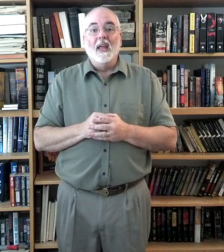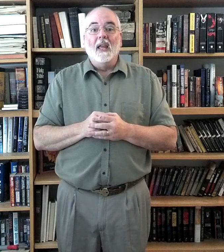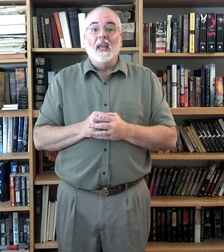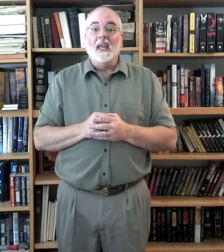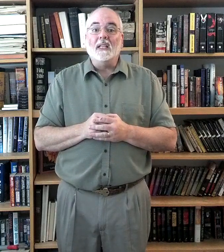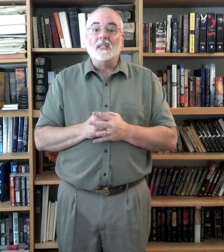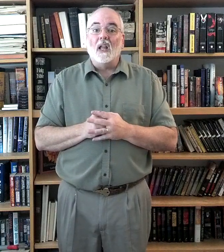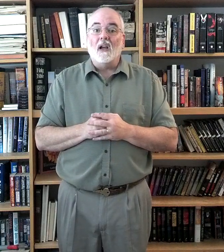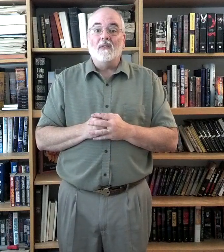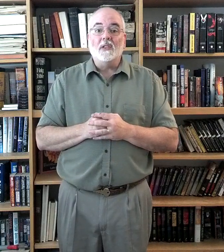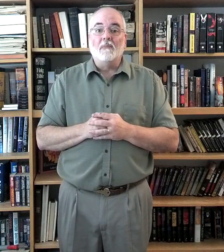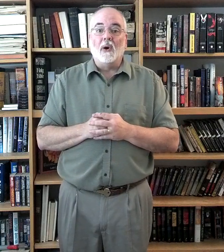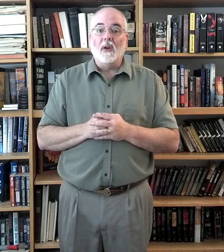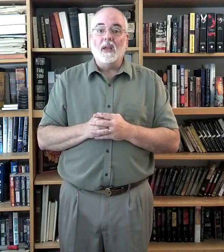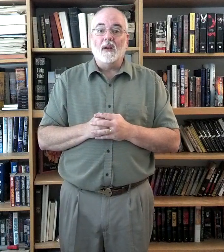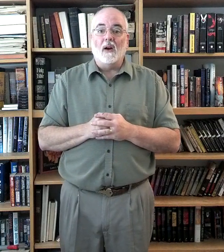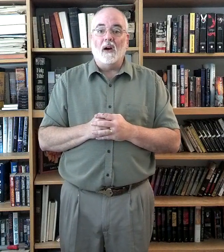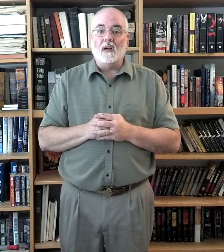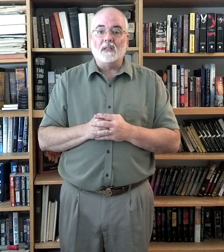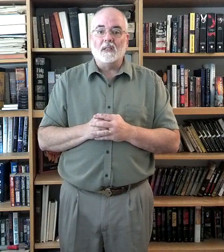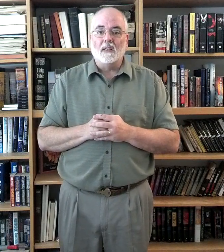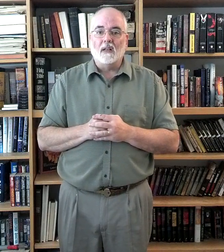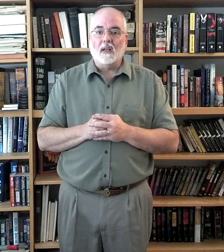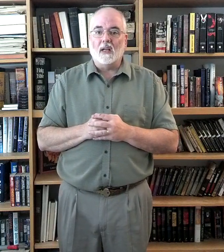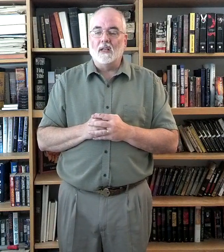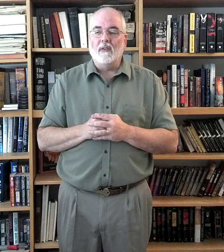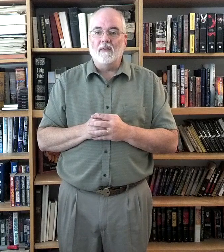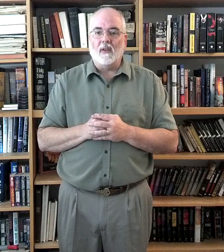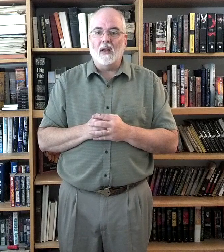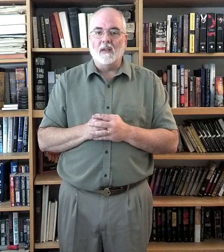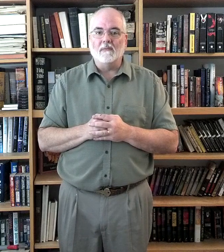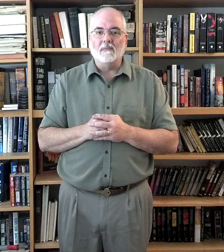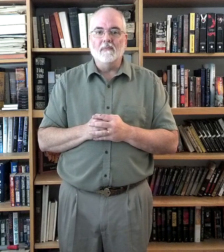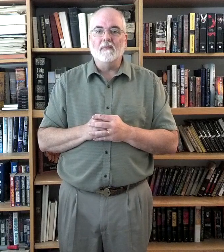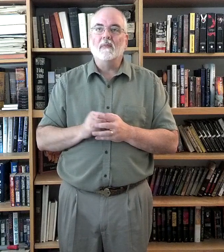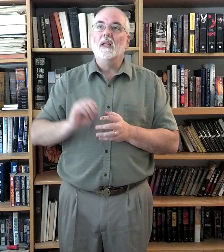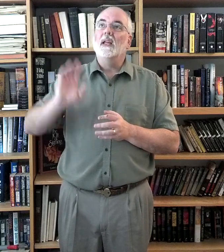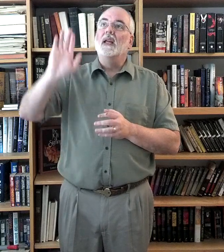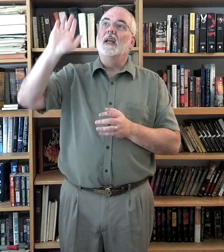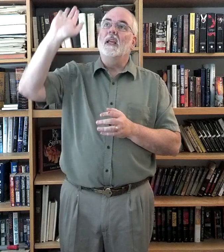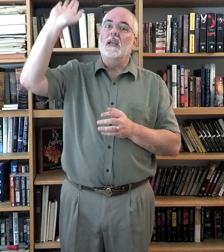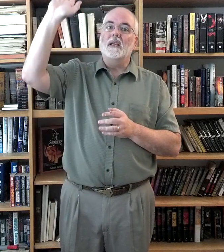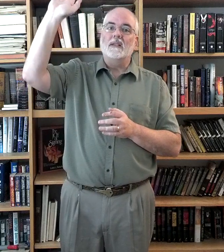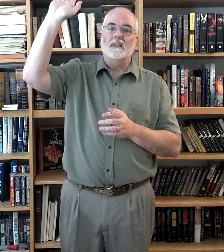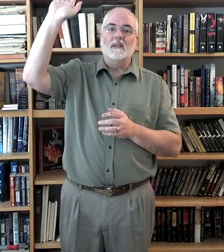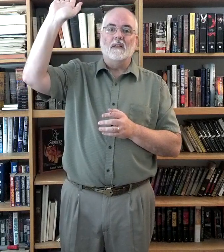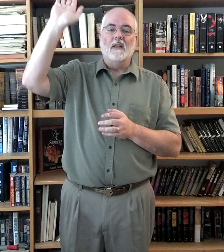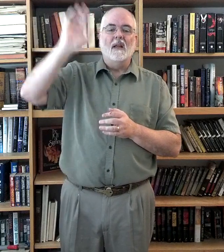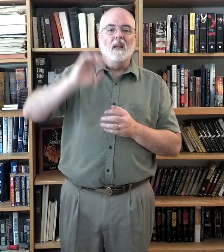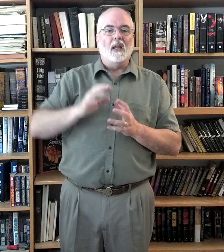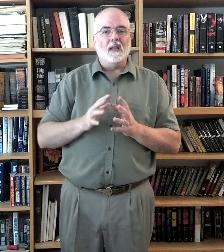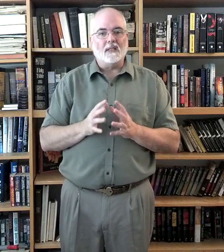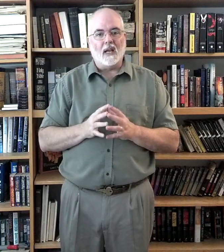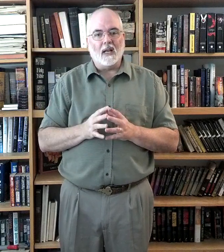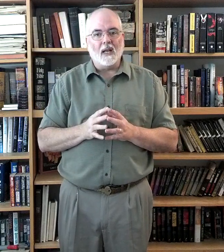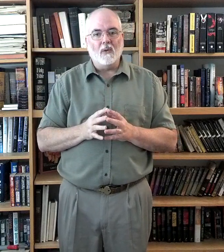His love is burning in our hearts like living flame. His. In sign language,